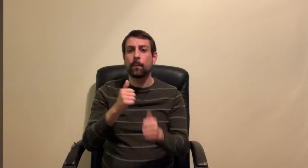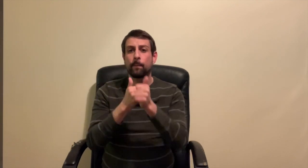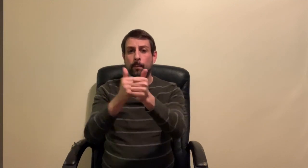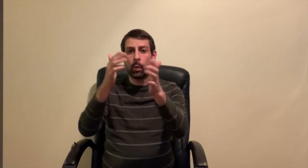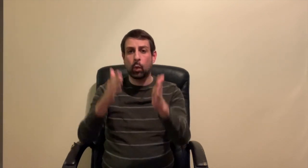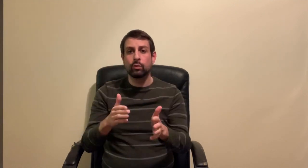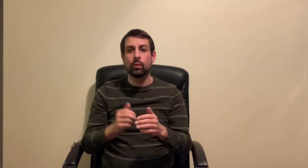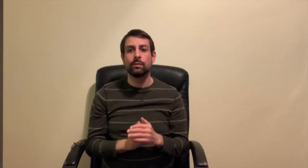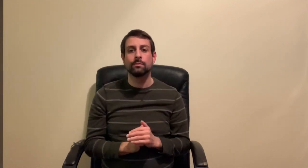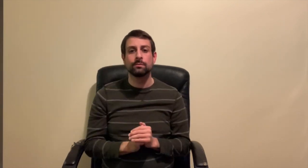of the Apostles.